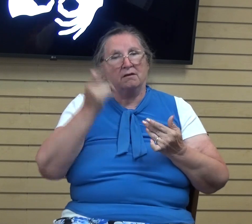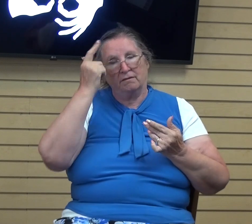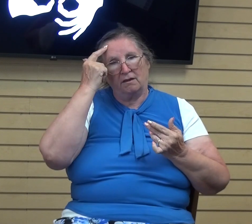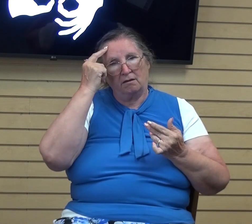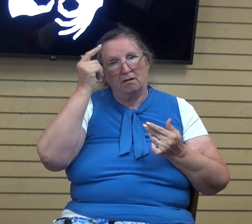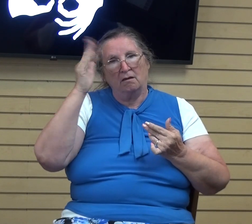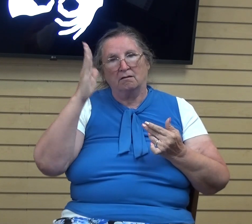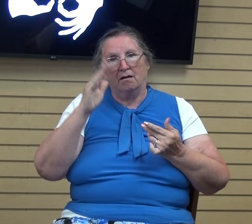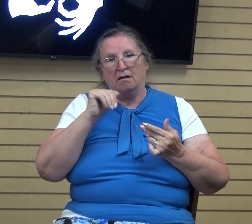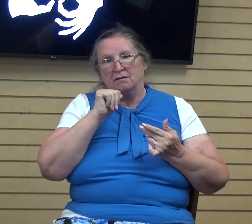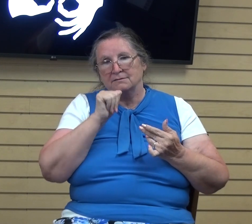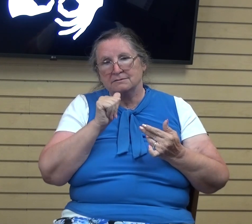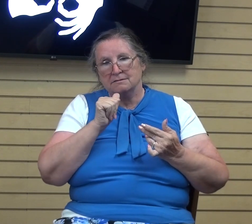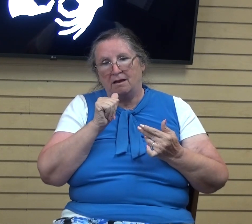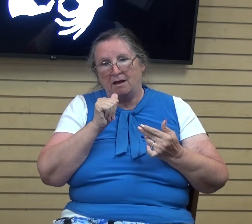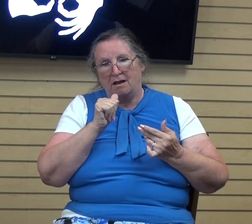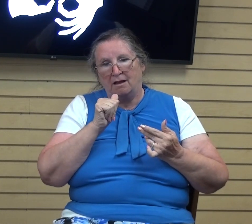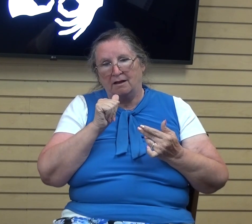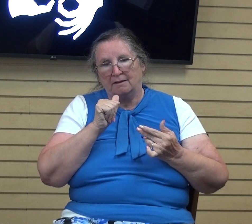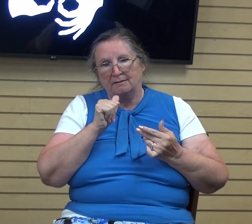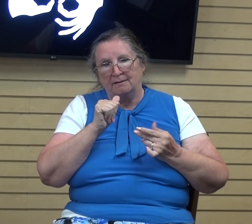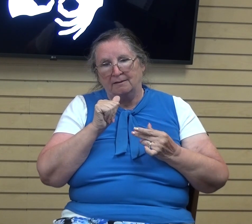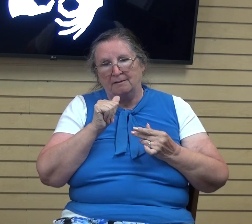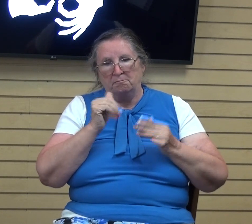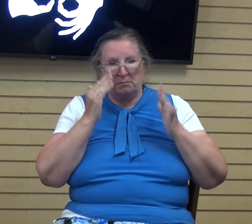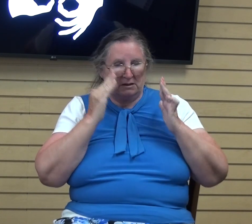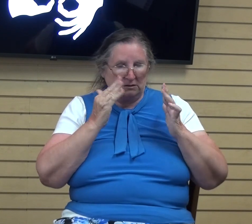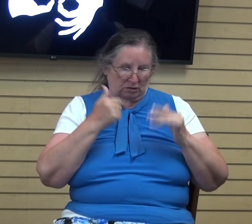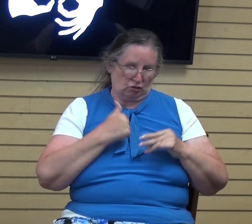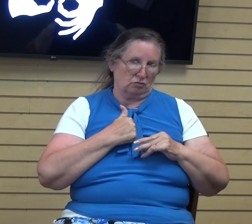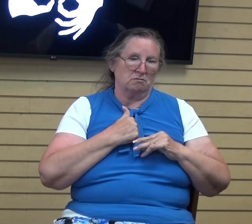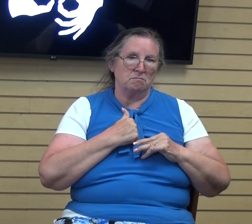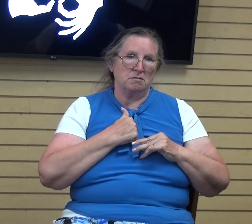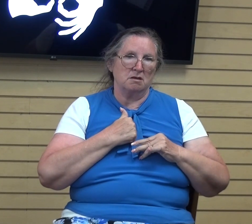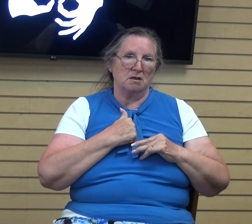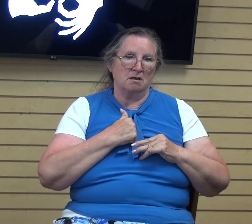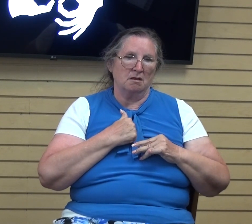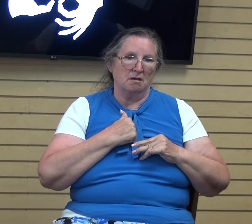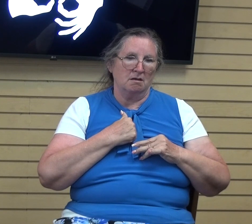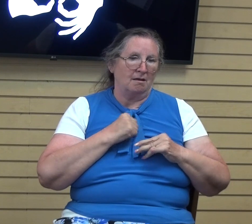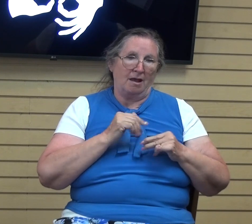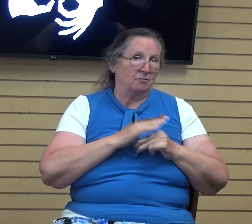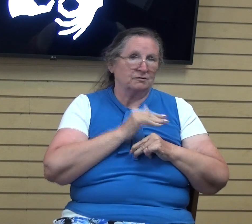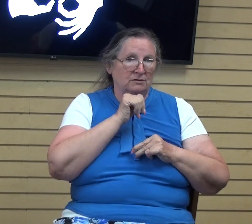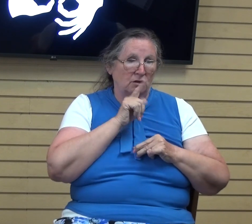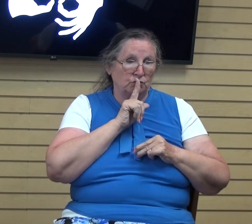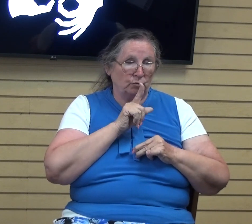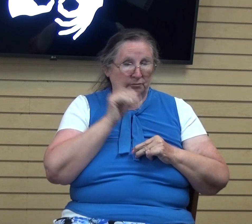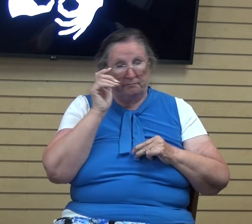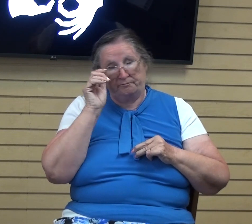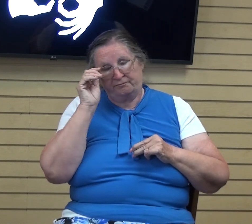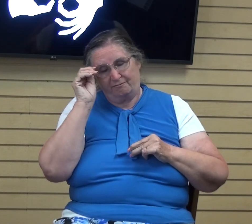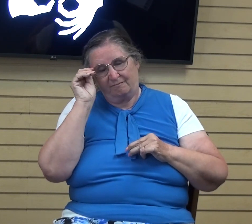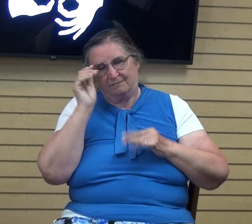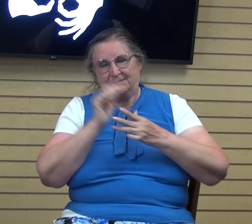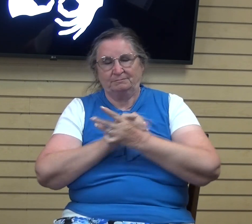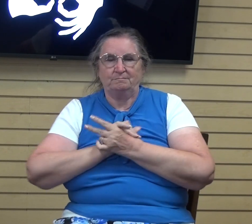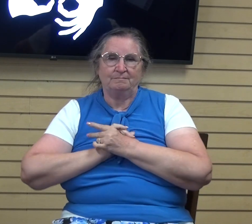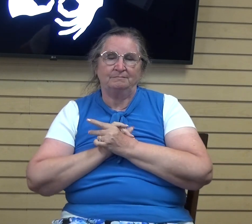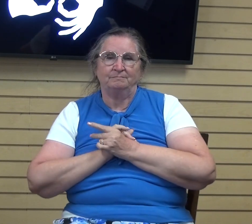isn't, um, there for us when that's absolutely not the truth. So, um, so today,